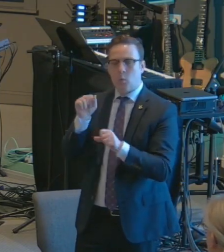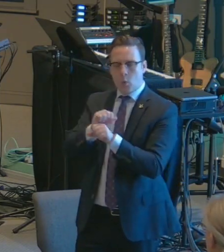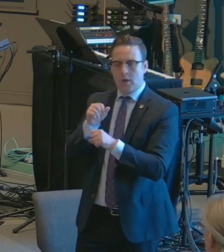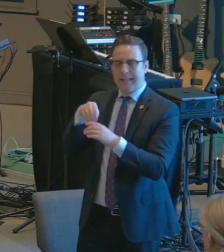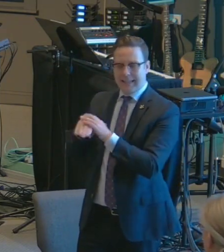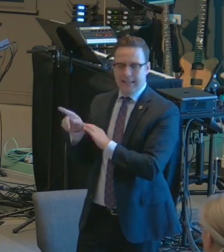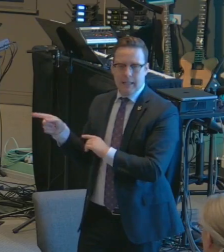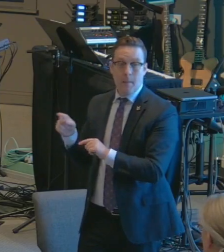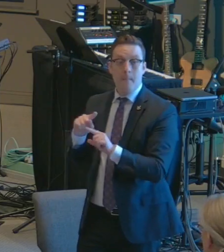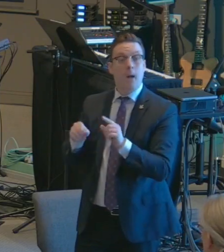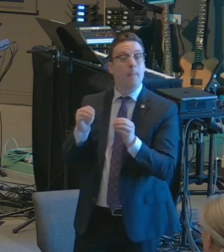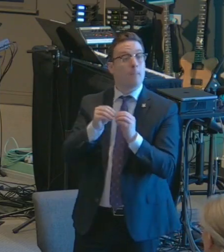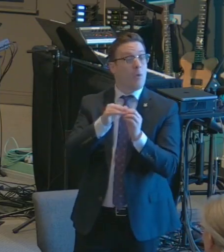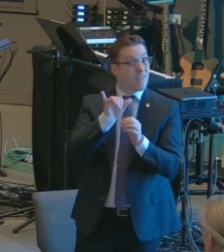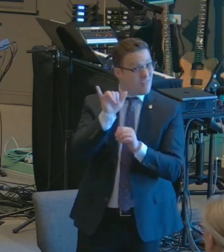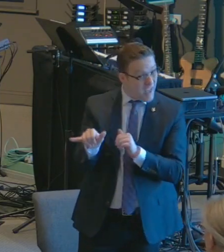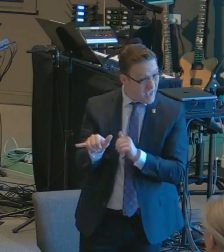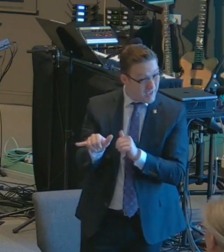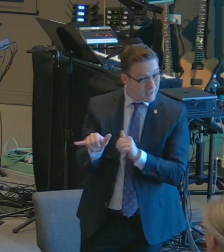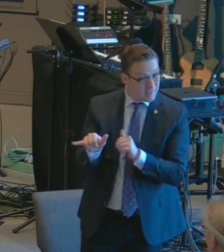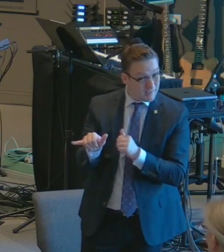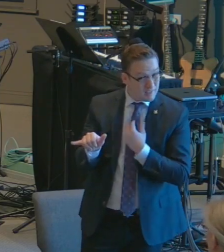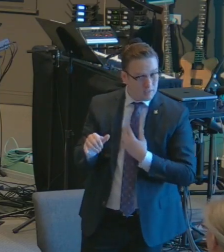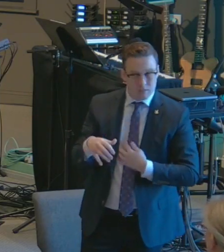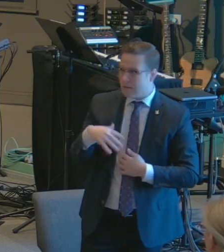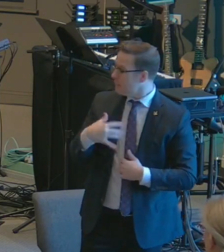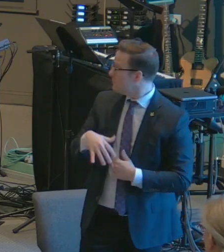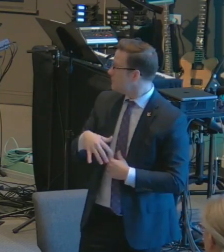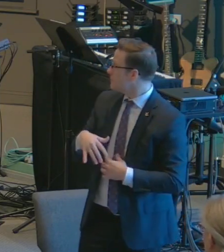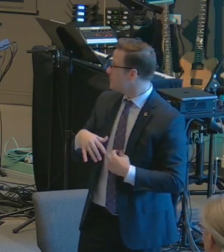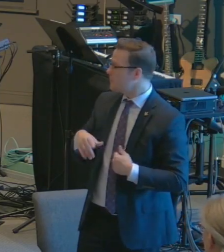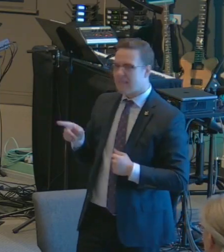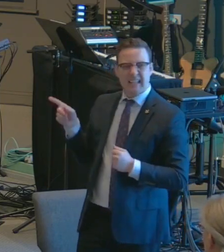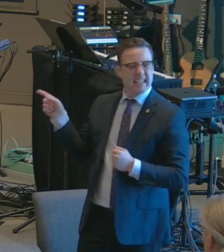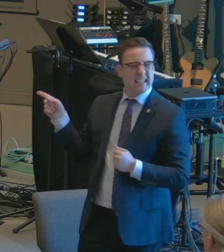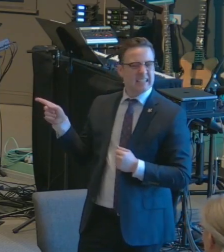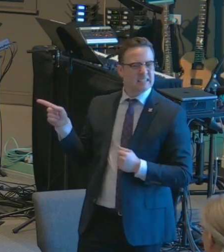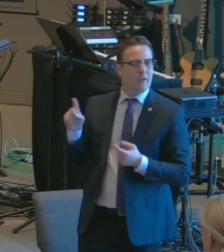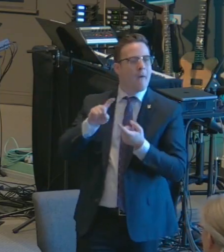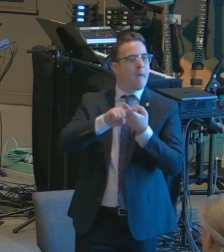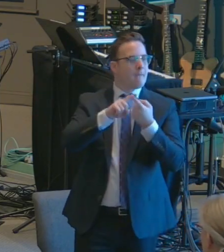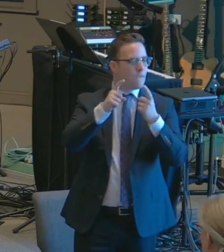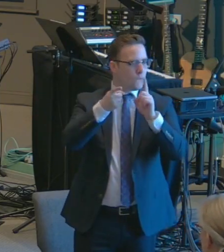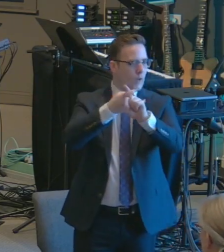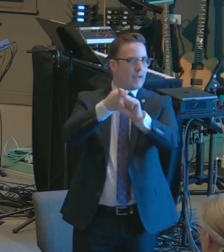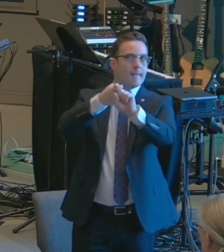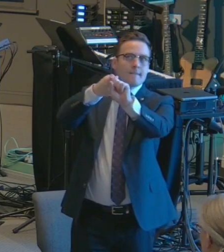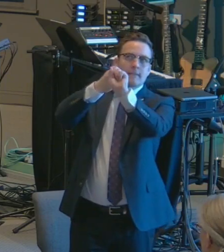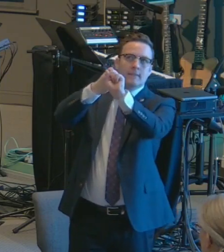greater than that, my goodness, he is a friend of God.